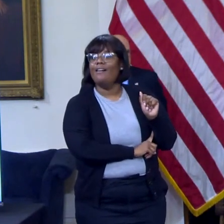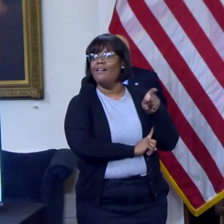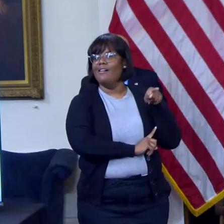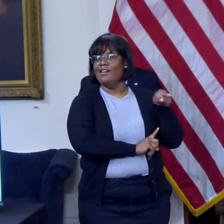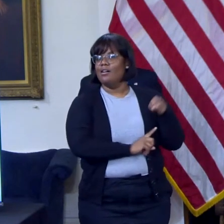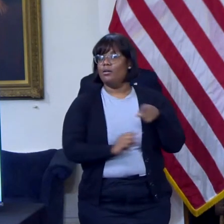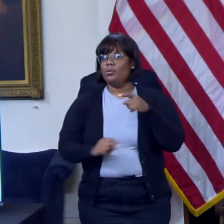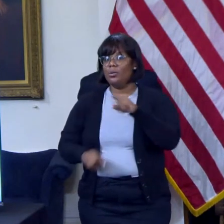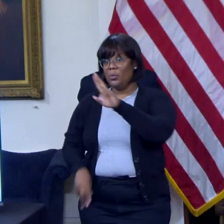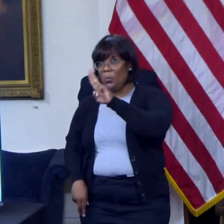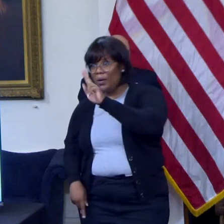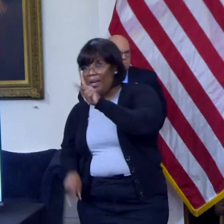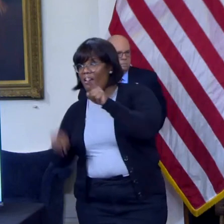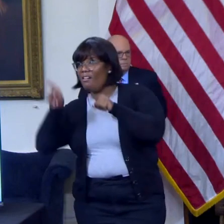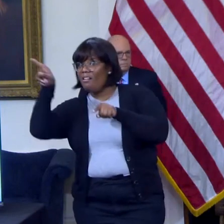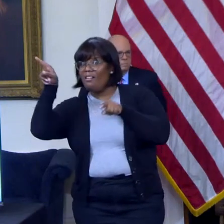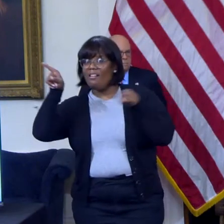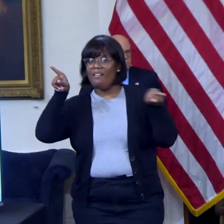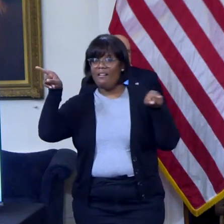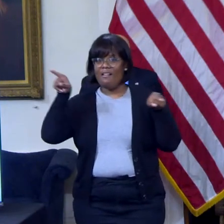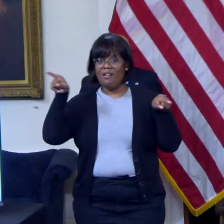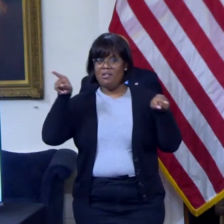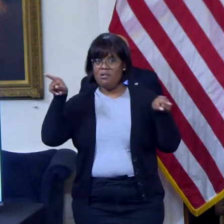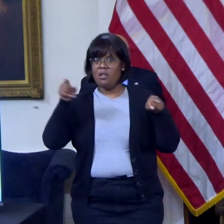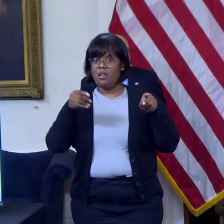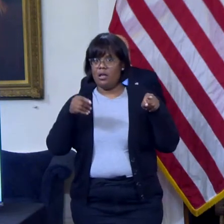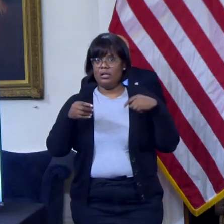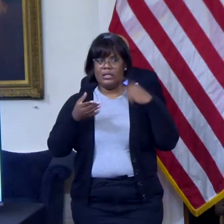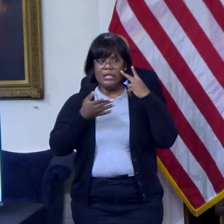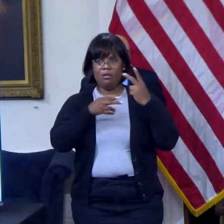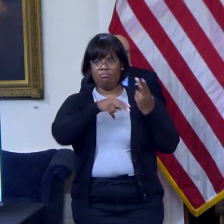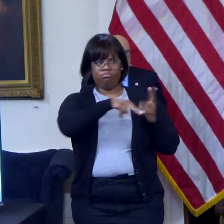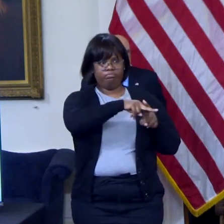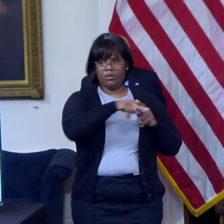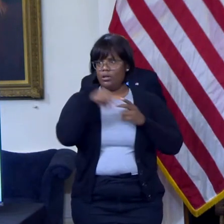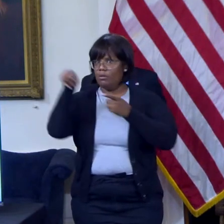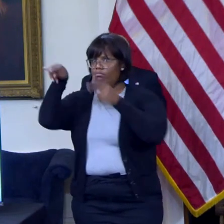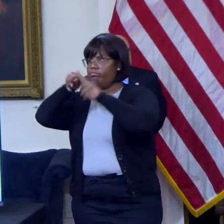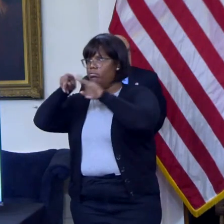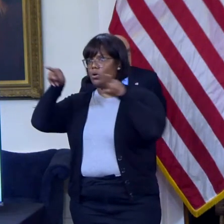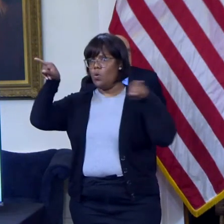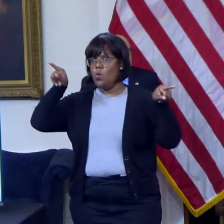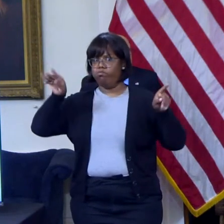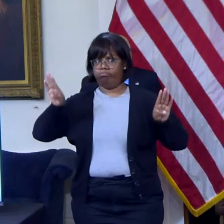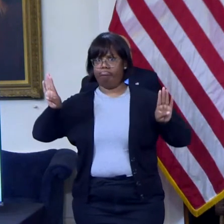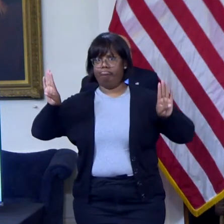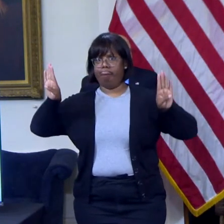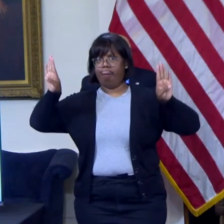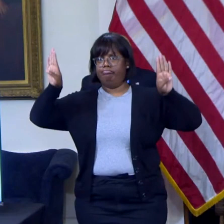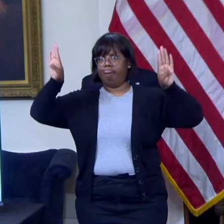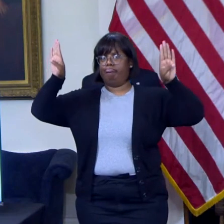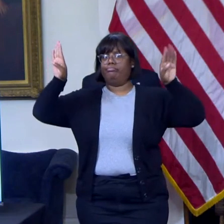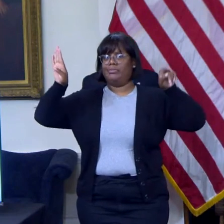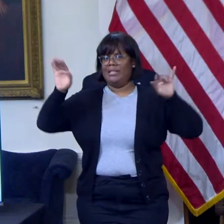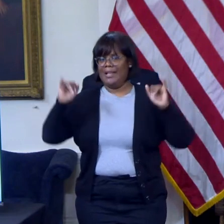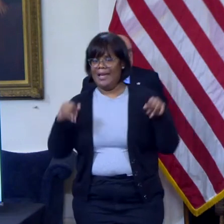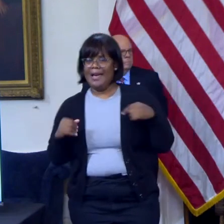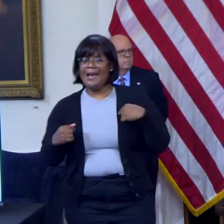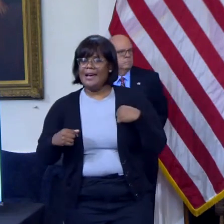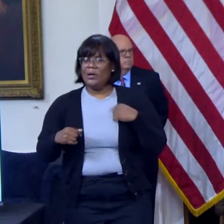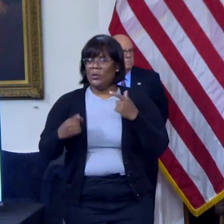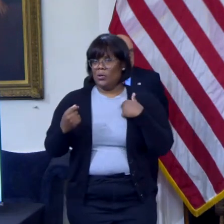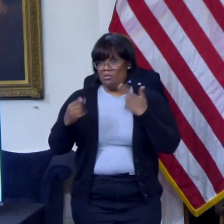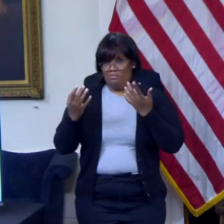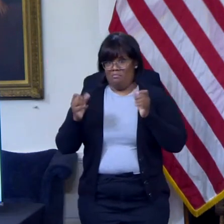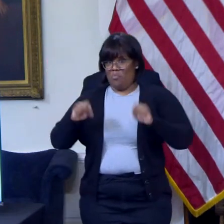this surge of the Delta variant and some breakthrough cases have the potential to be